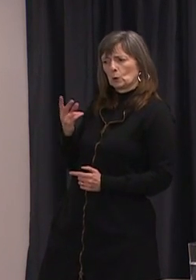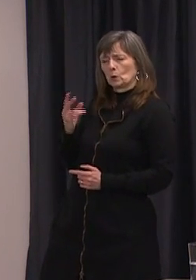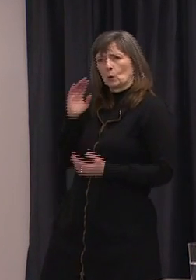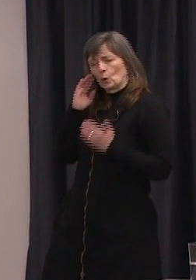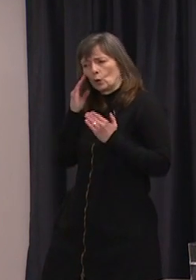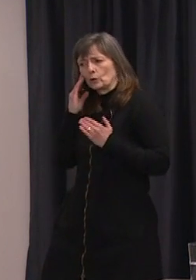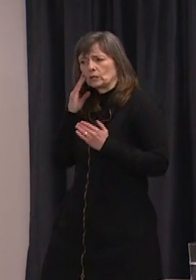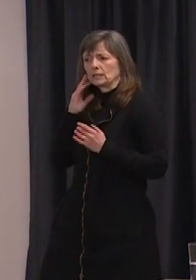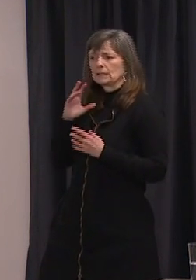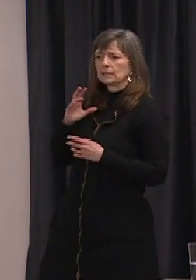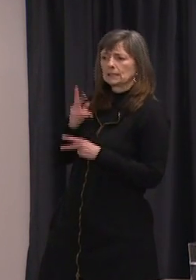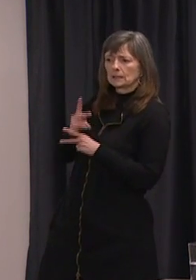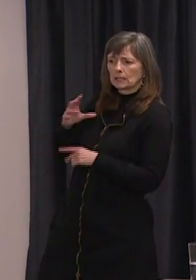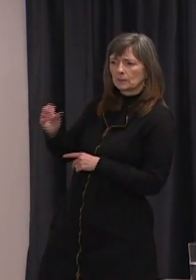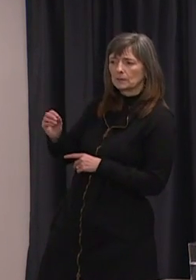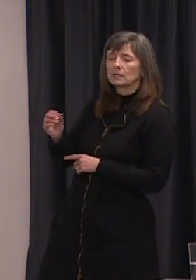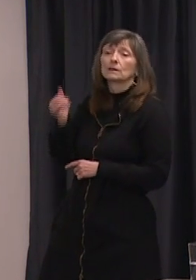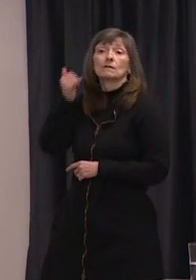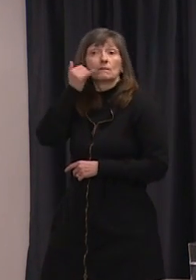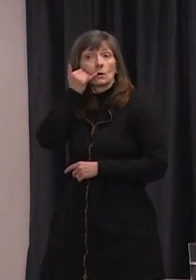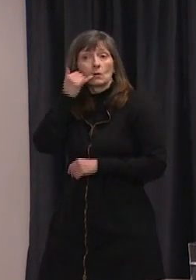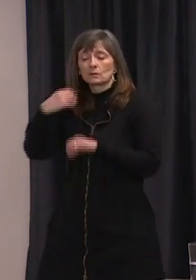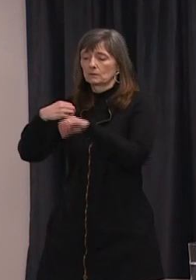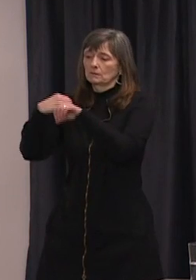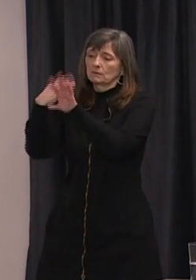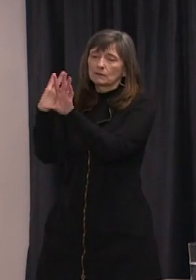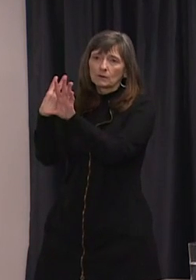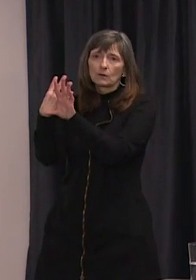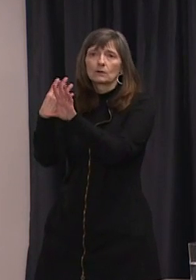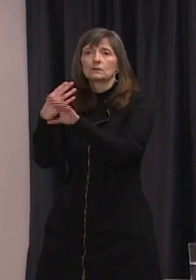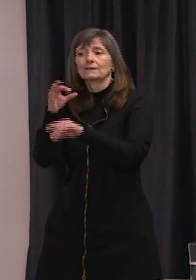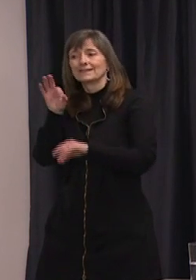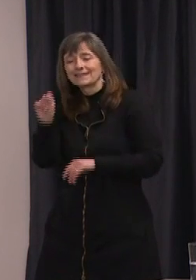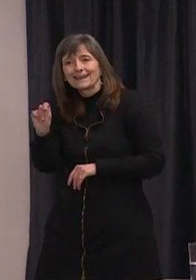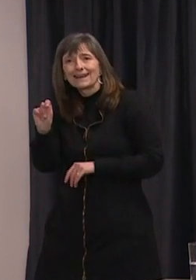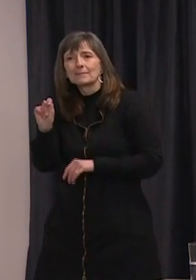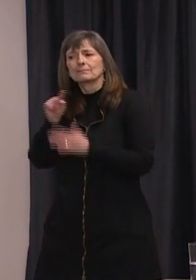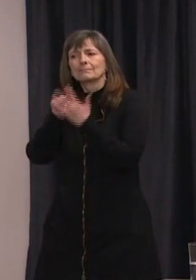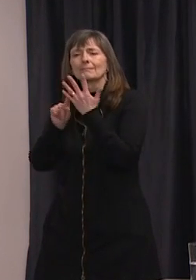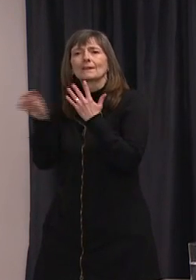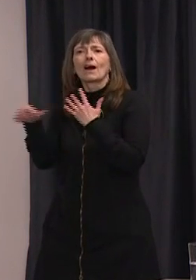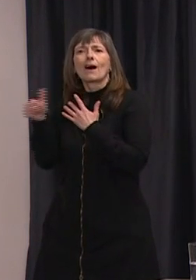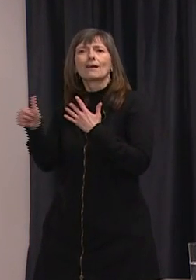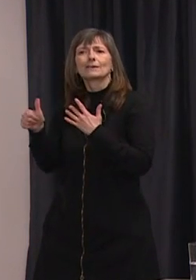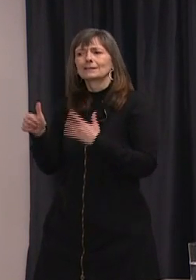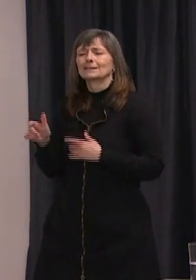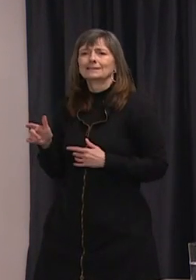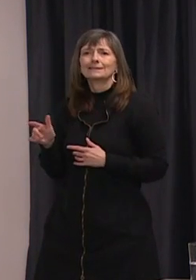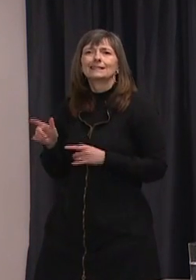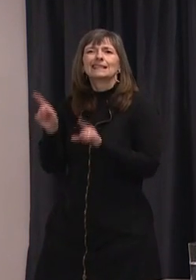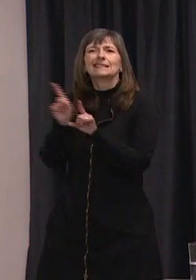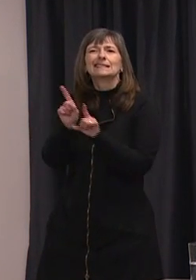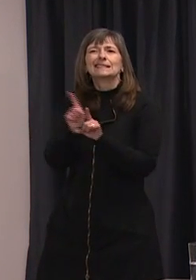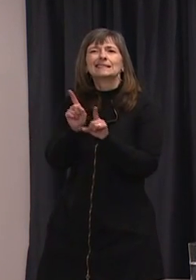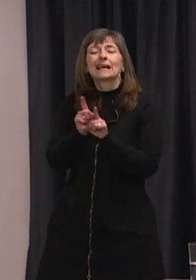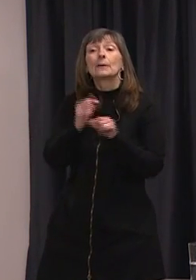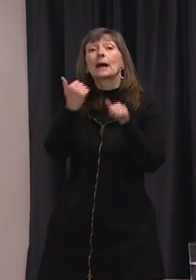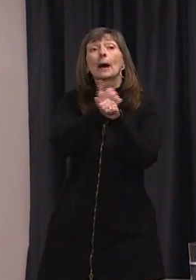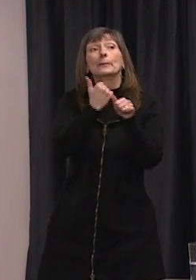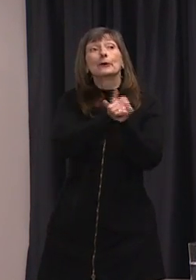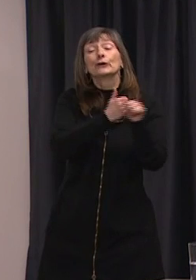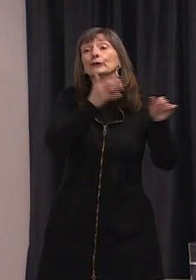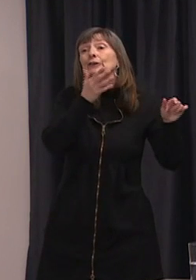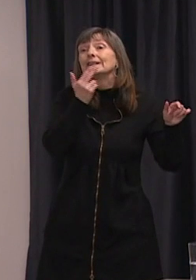company, there's a telephone, there's FaceTime, there's Skype, there's the things that Granny uses to keep in touch with the kids in Alberta.